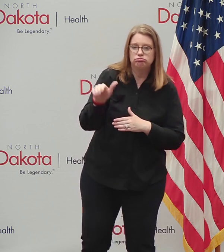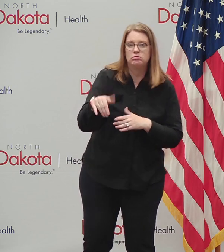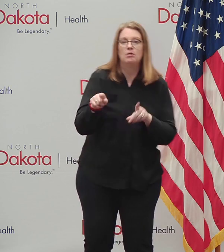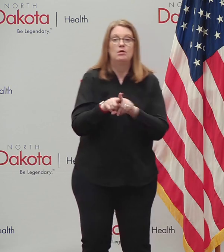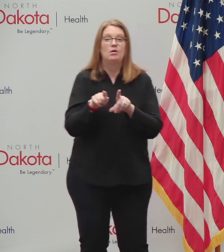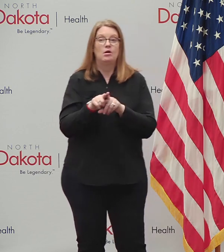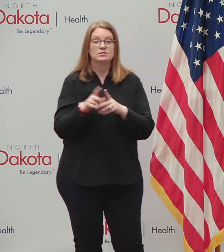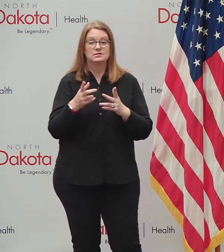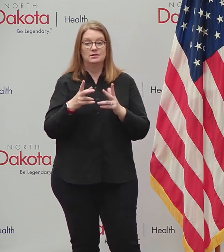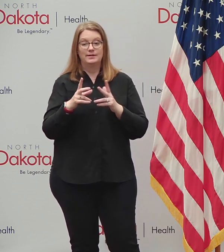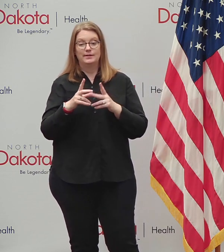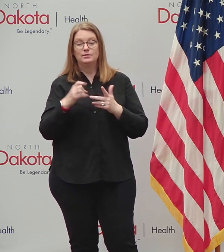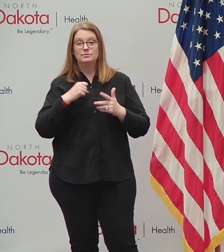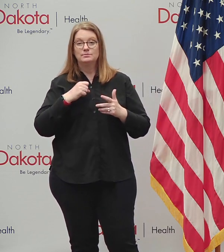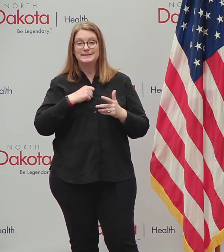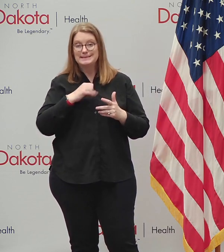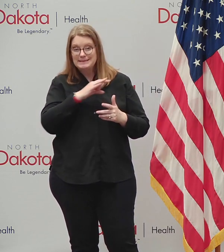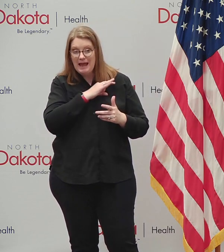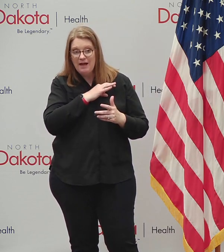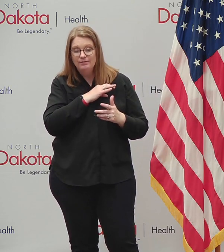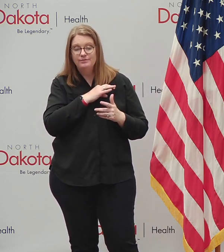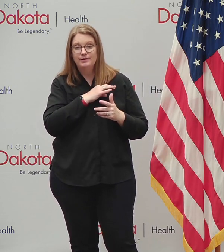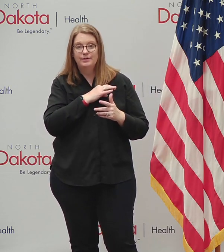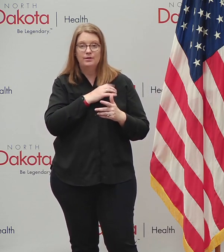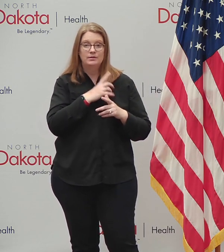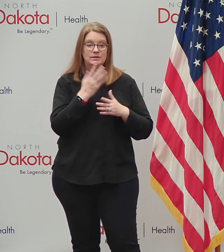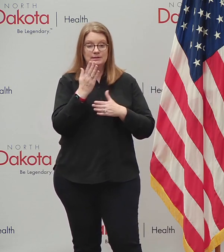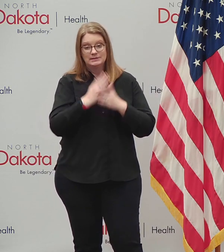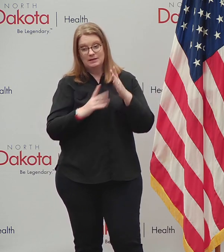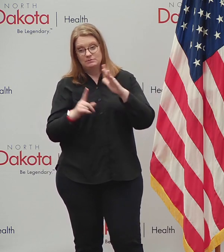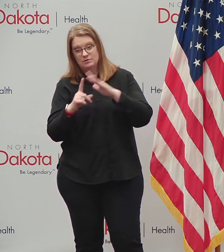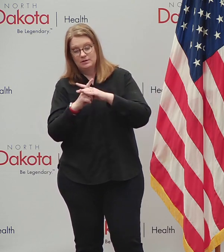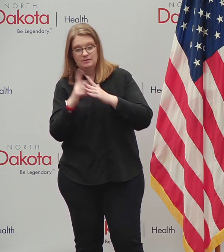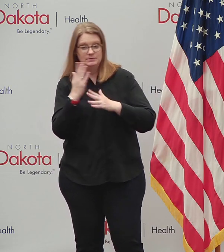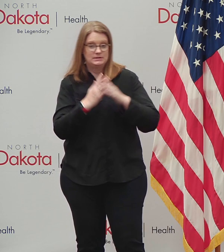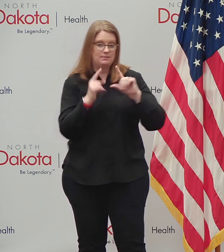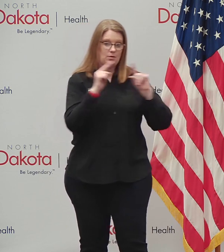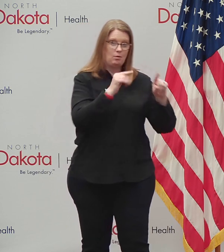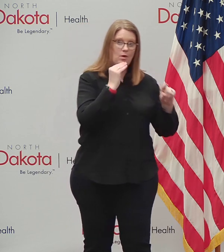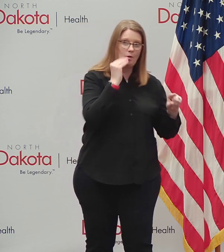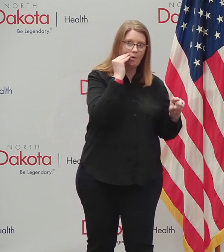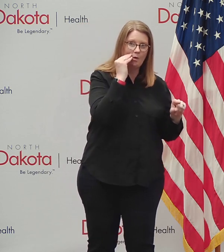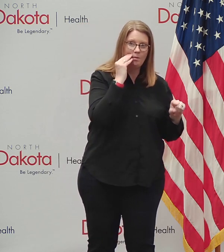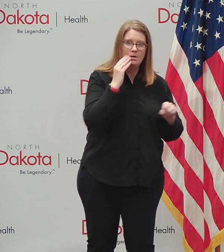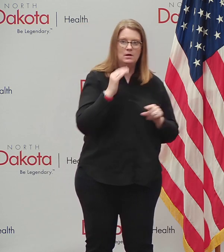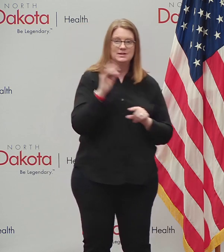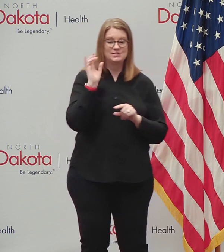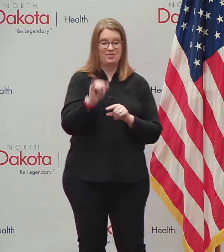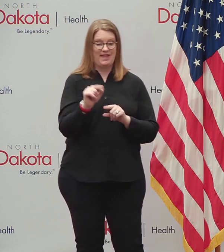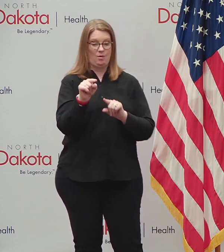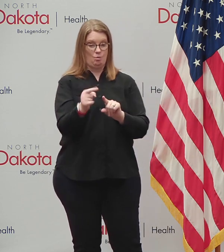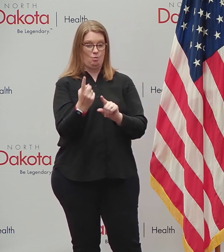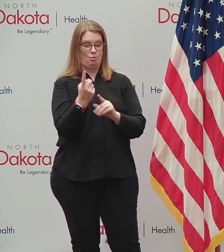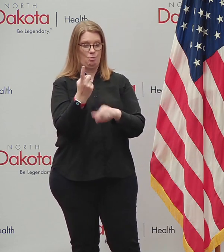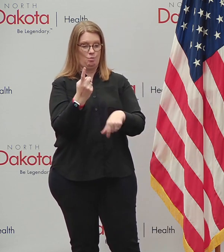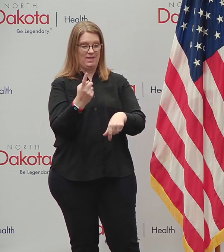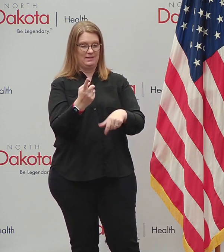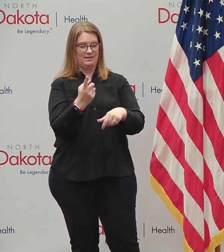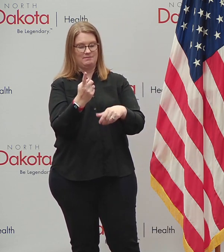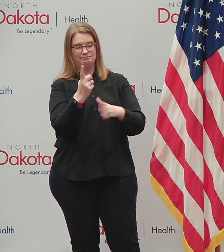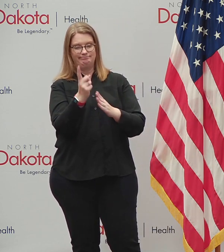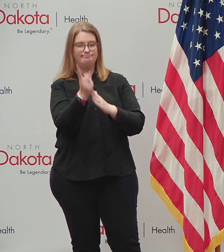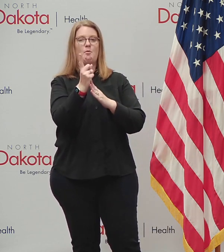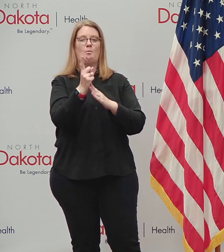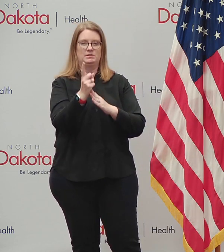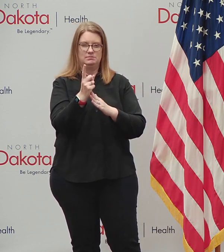within a hospital. So if they just give that one point in time, that is for that one point in time. And what we need